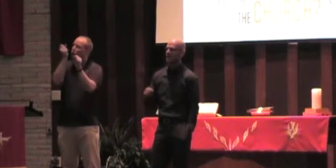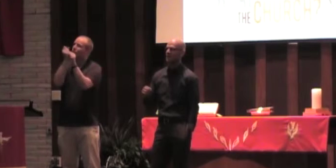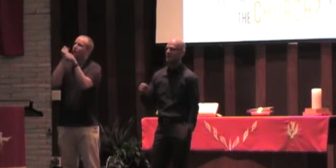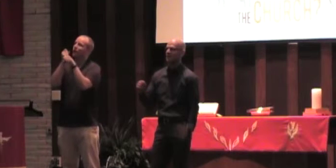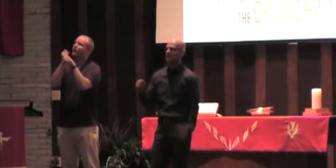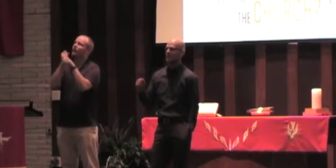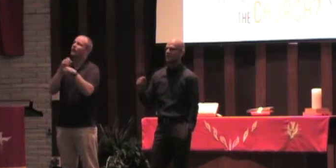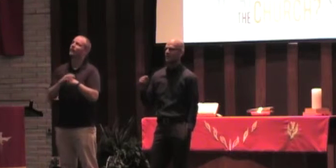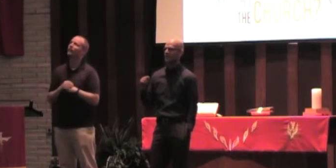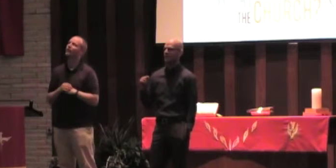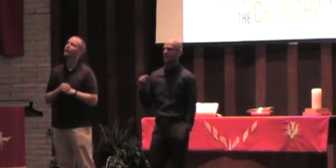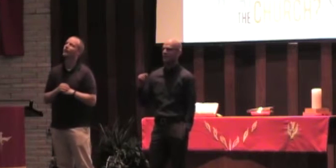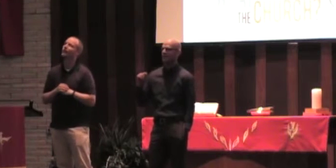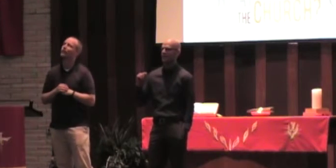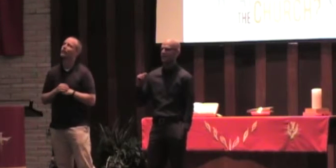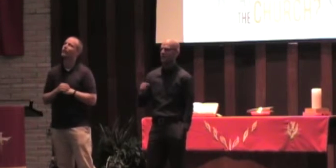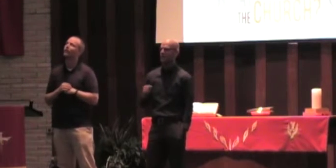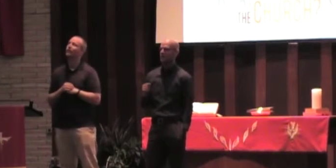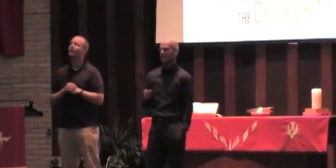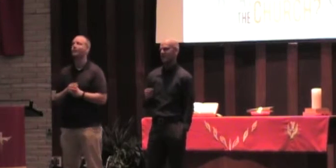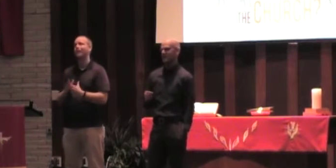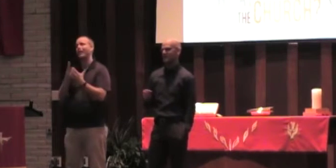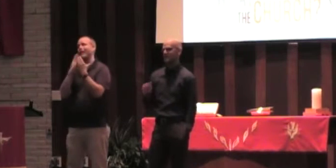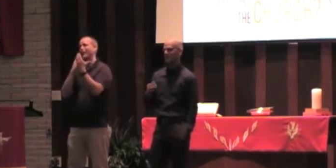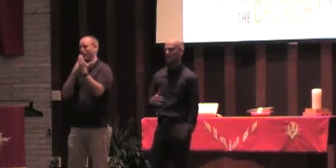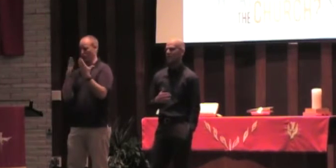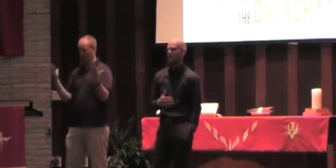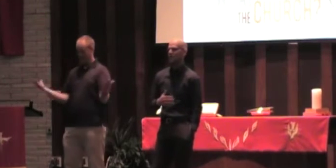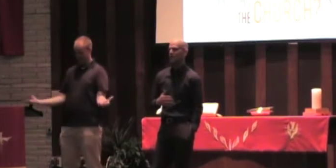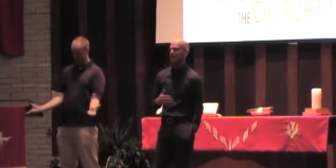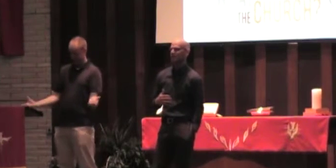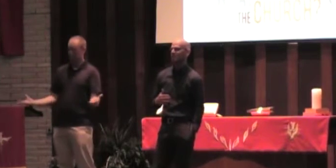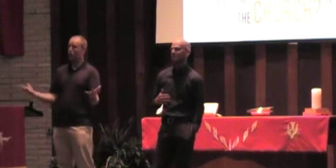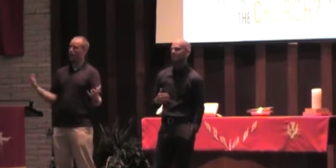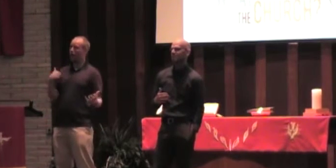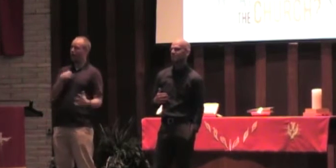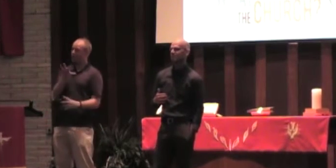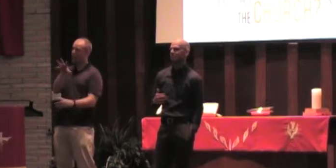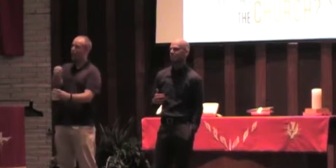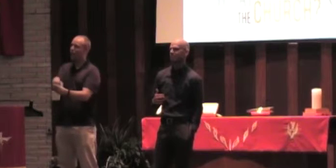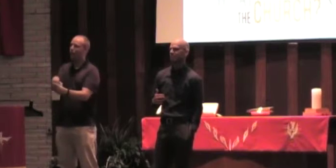And I thank you that you have chosen us to be a part of that work.